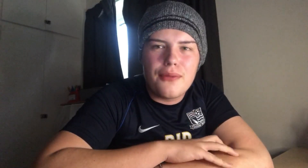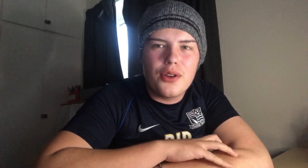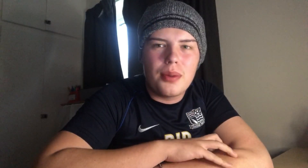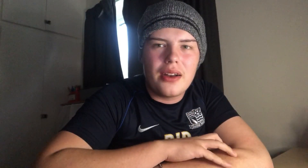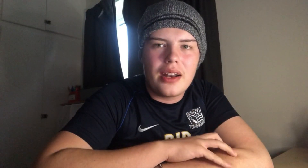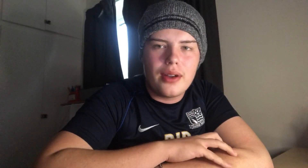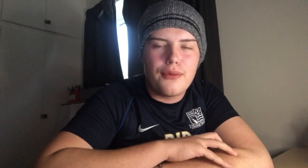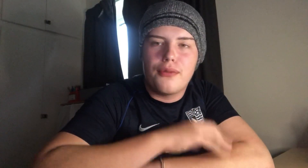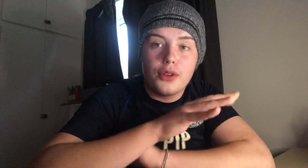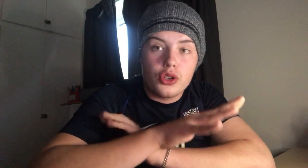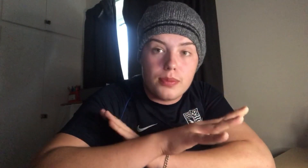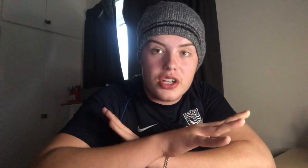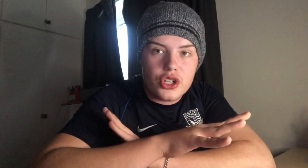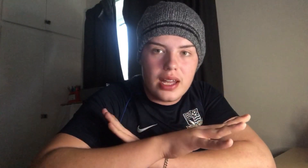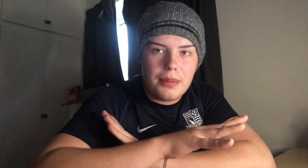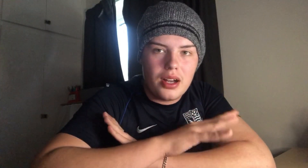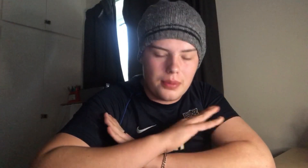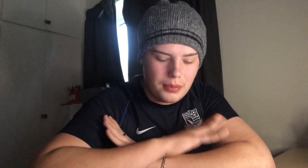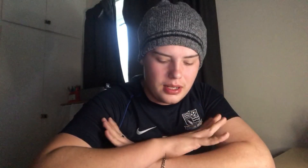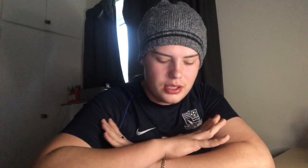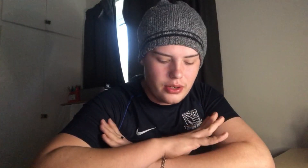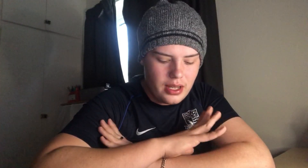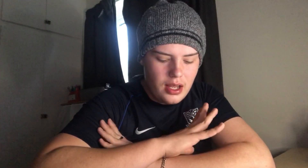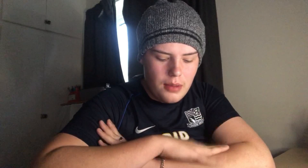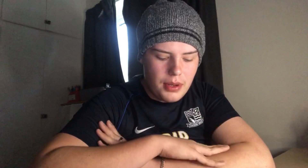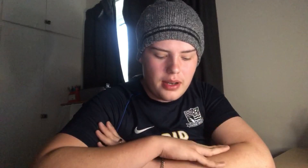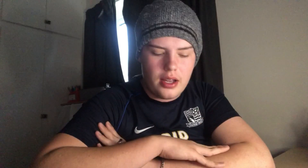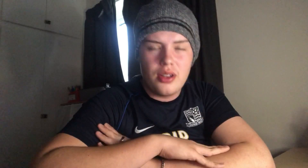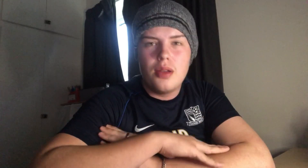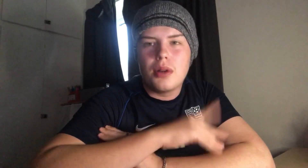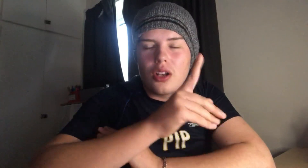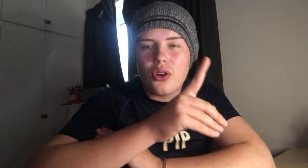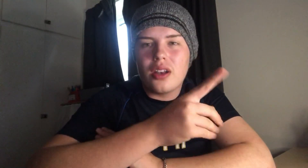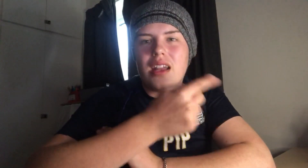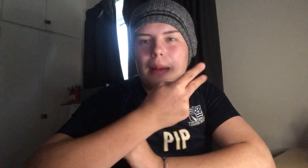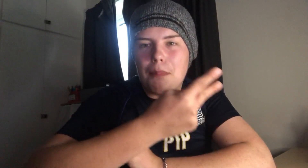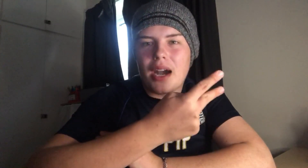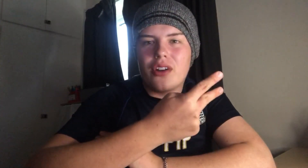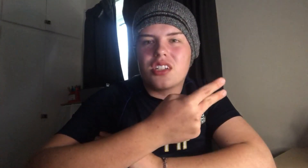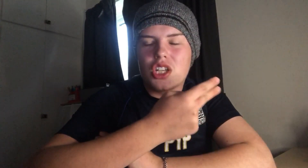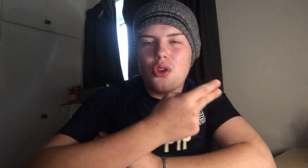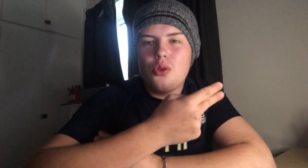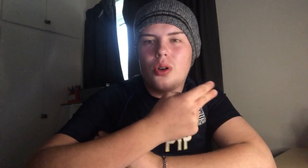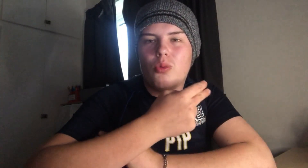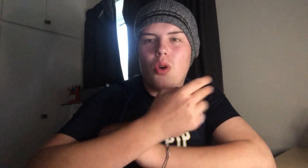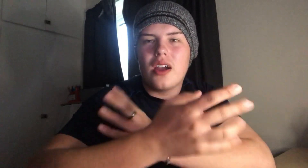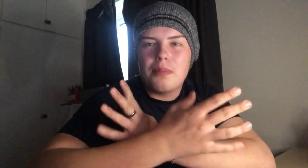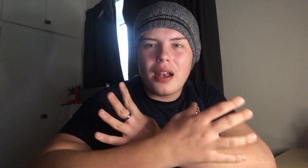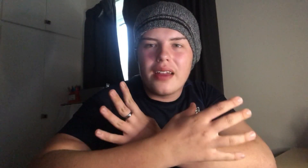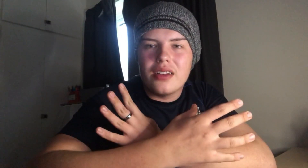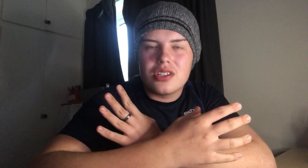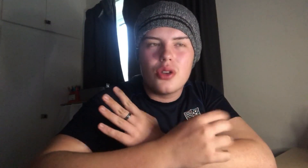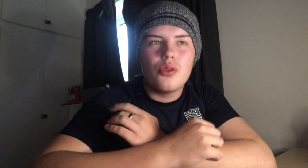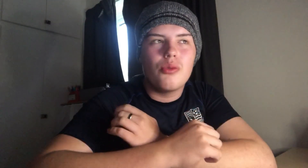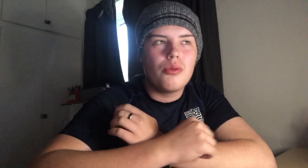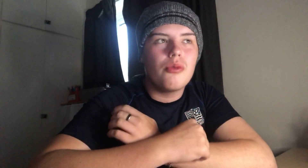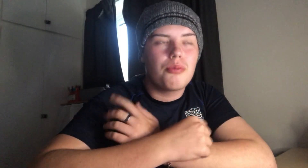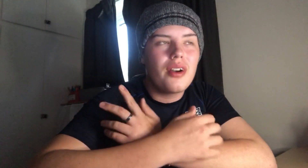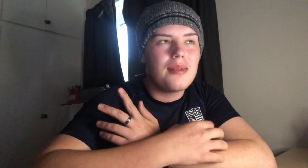that Phil Brown area. If I forgot to mention that part, I'm completely sorry. But no, McLaughlin and Barrett, two wide players who pretty